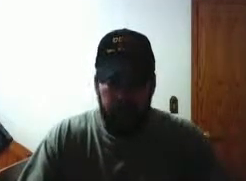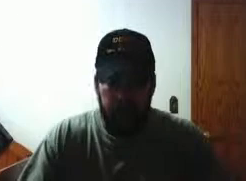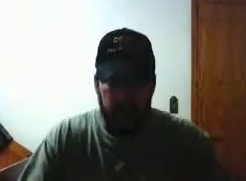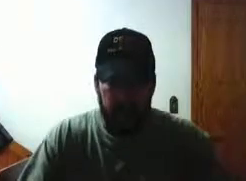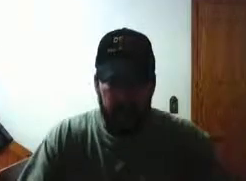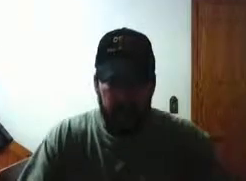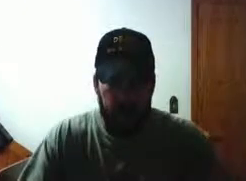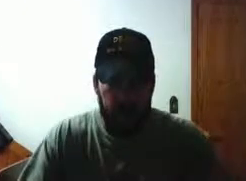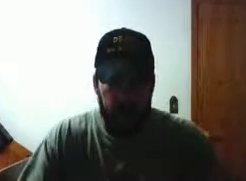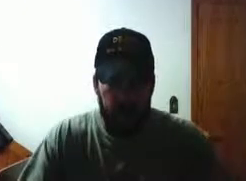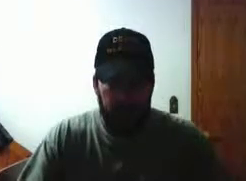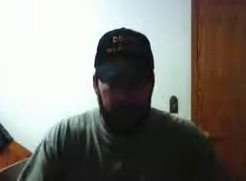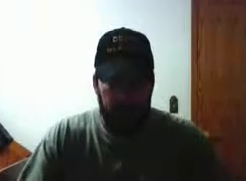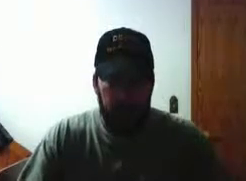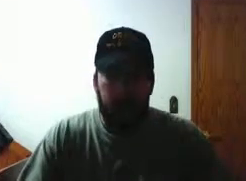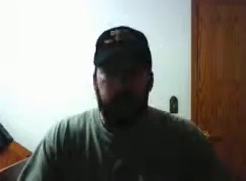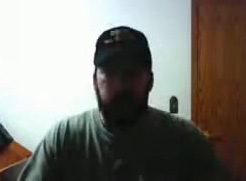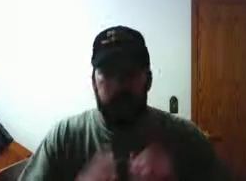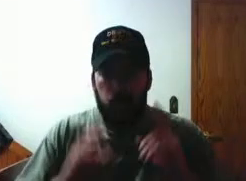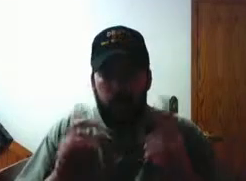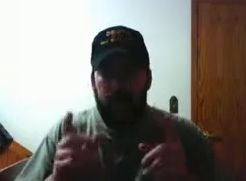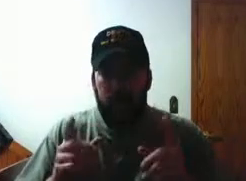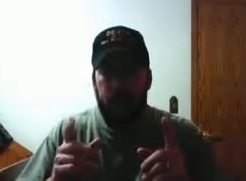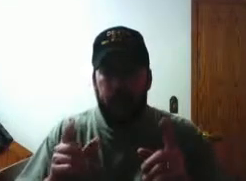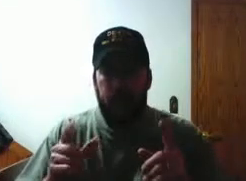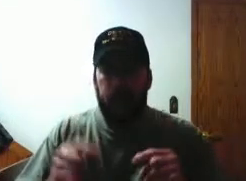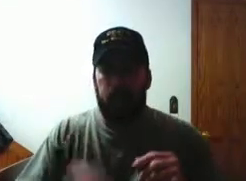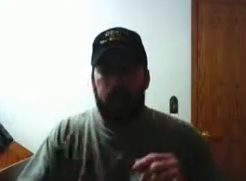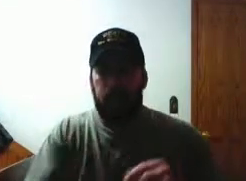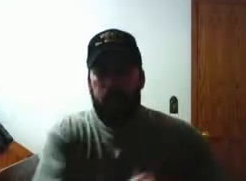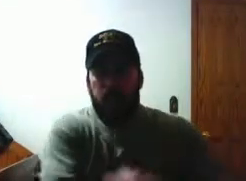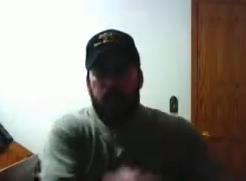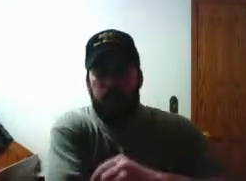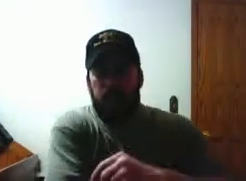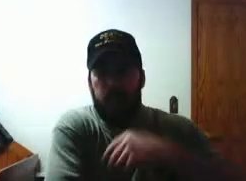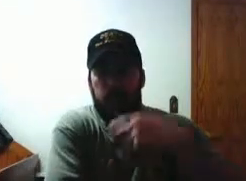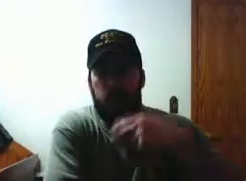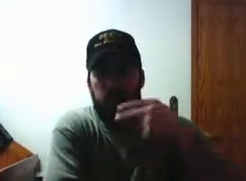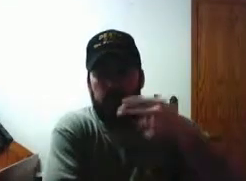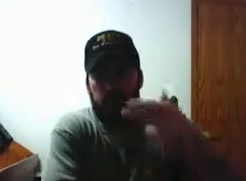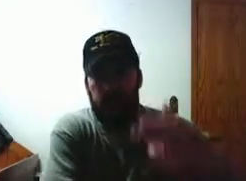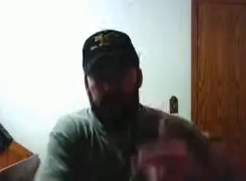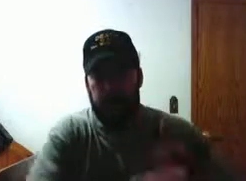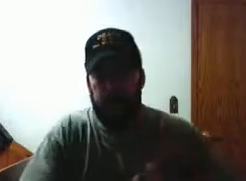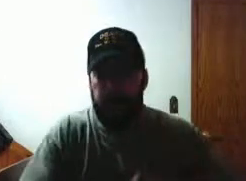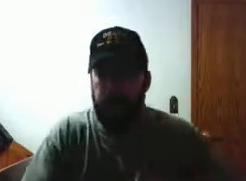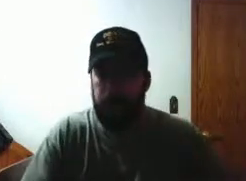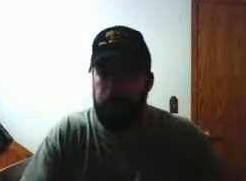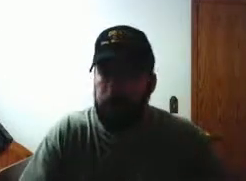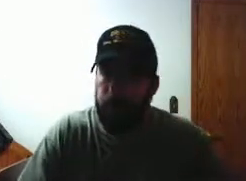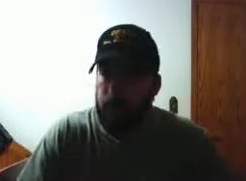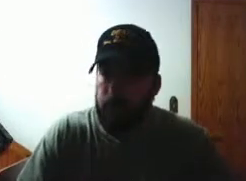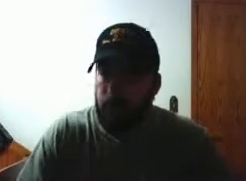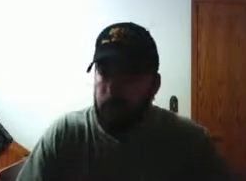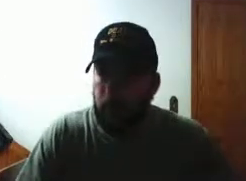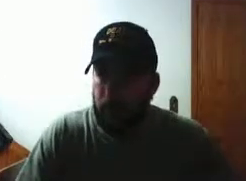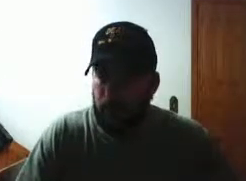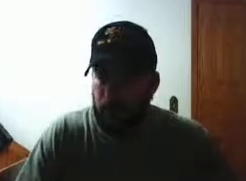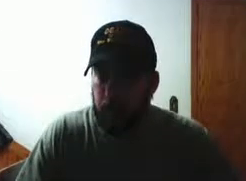that will be for those that are just waking up and those that have been awake a month or two now i'll choose